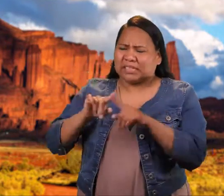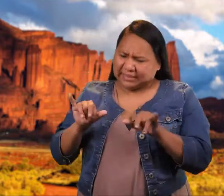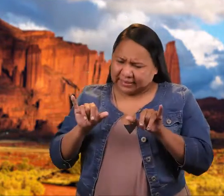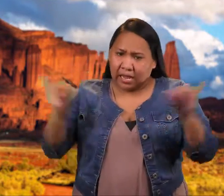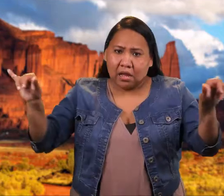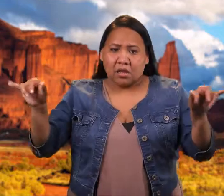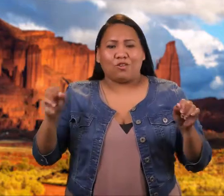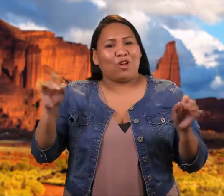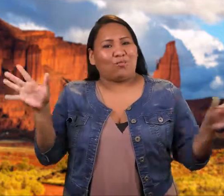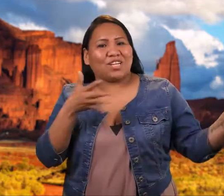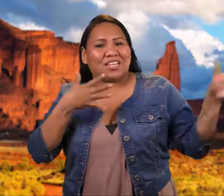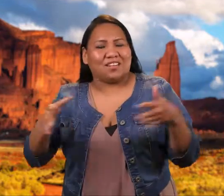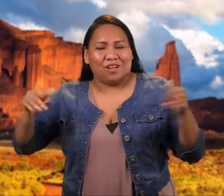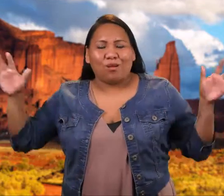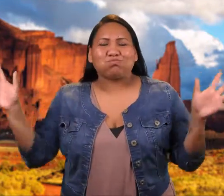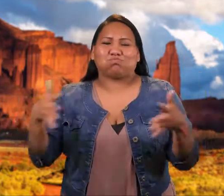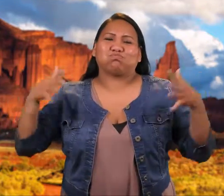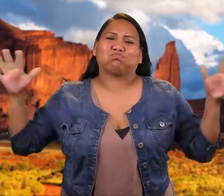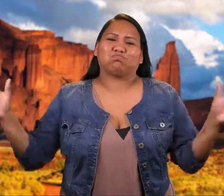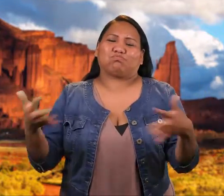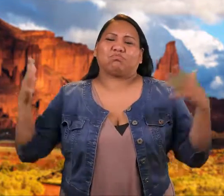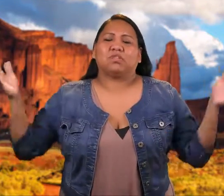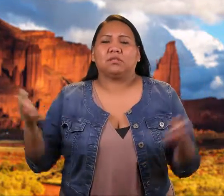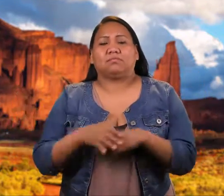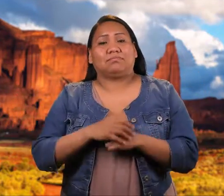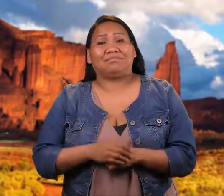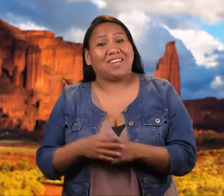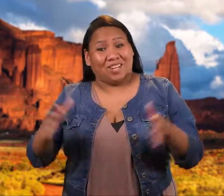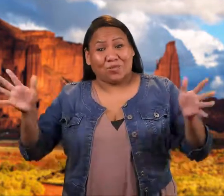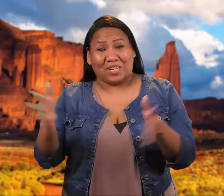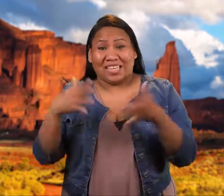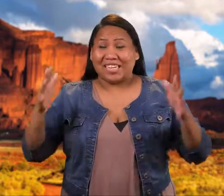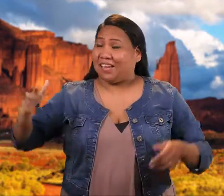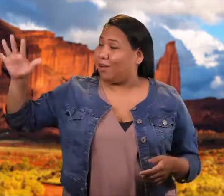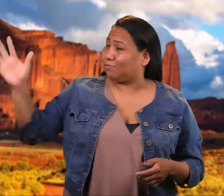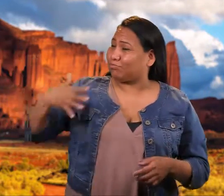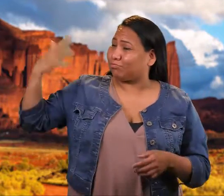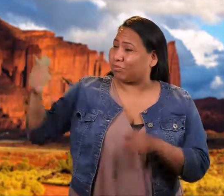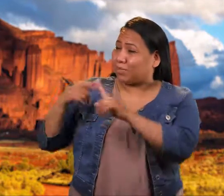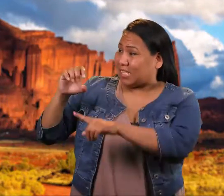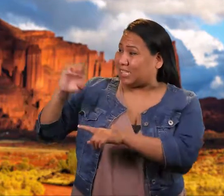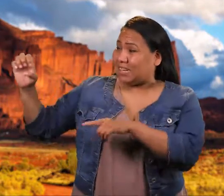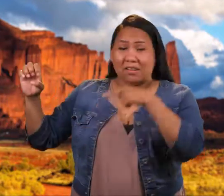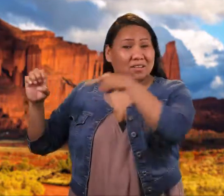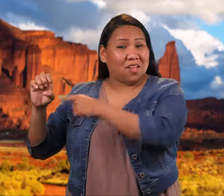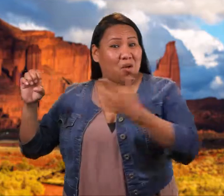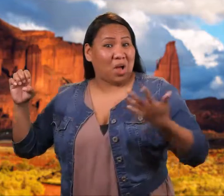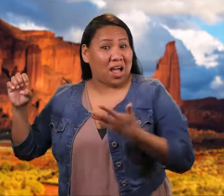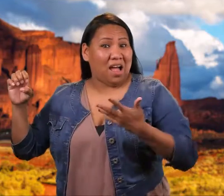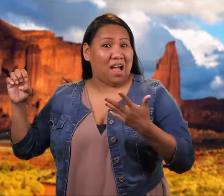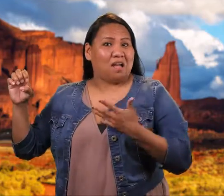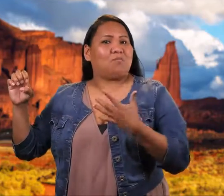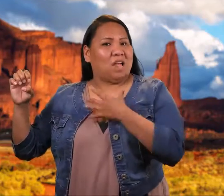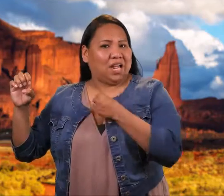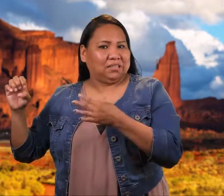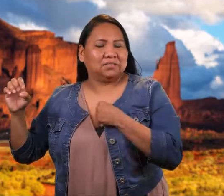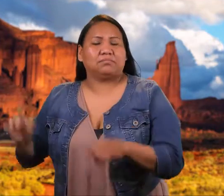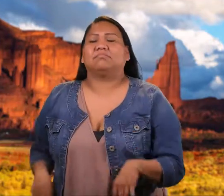Then they told the people to stand at a distance and allow the wind to enter. The white